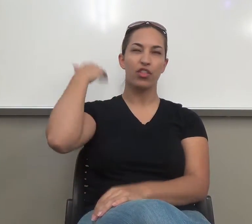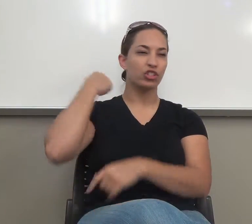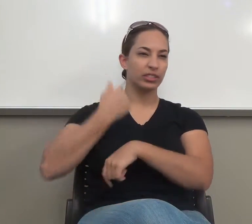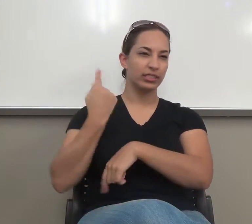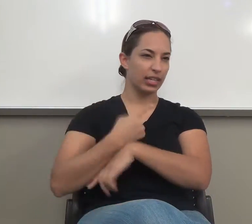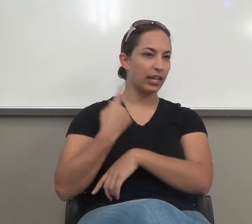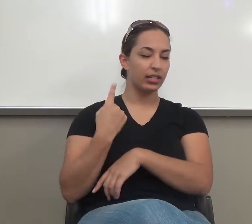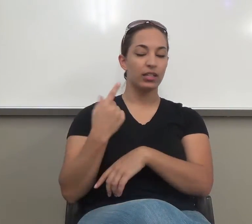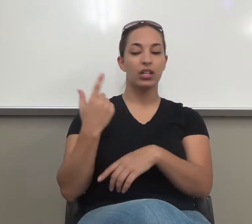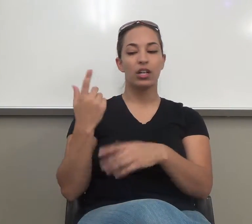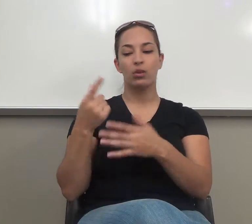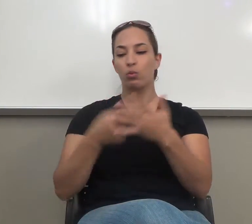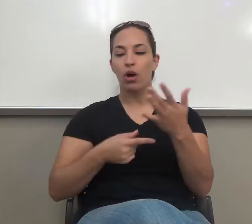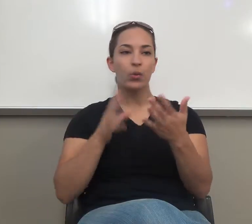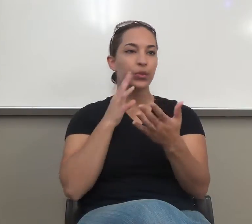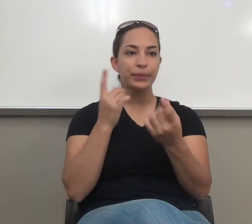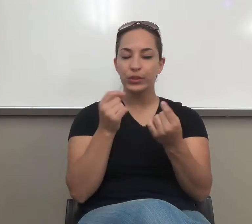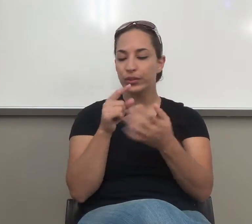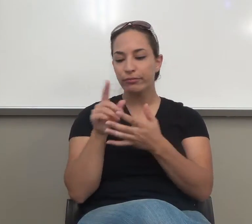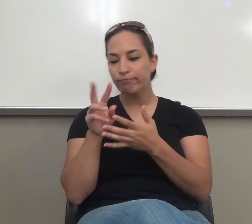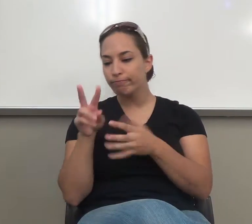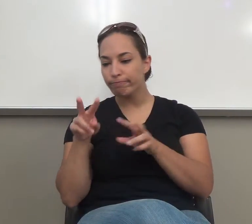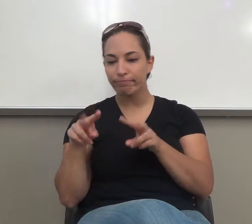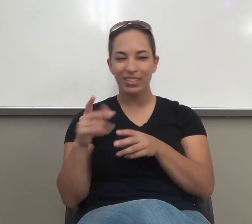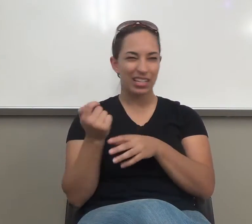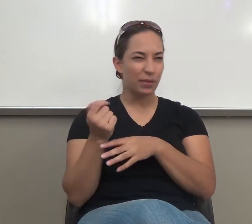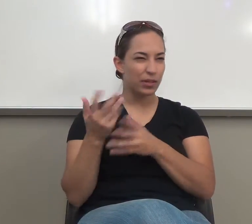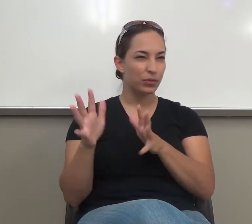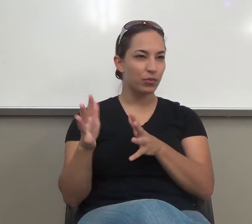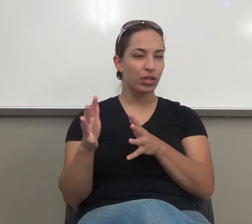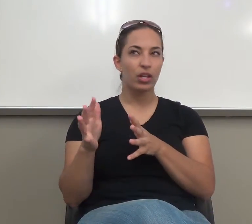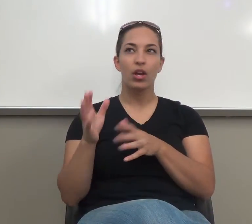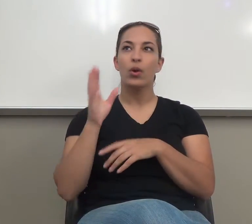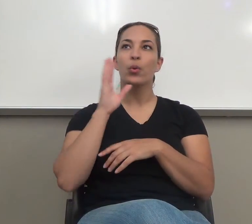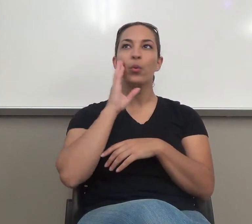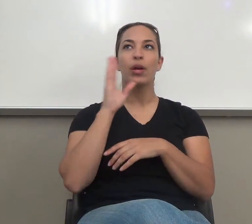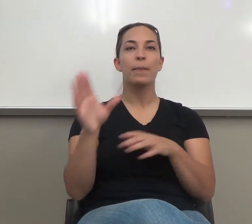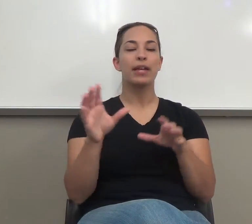we're going to be doing is working through,